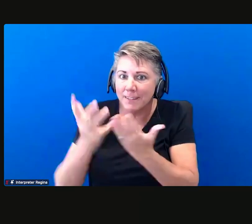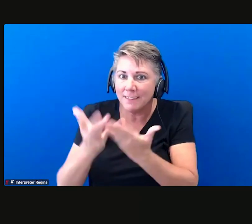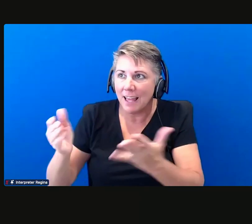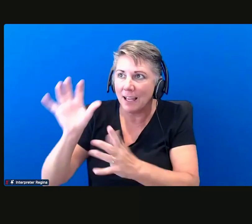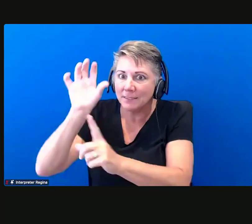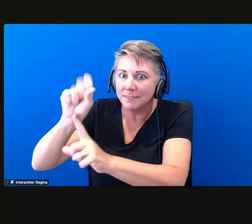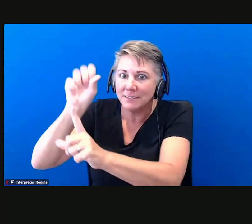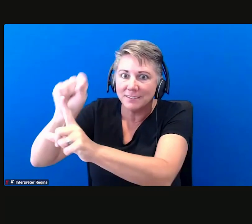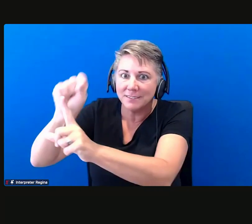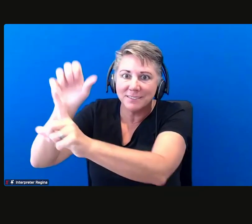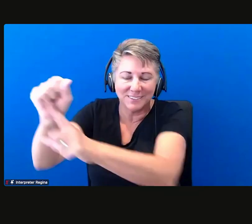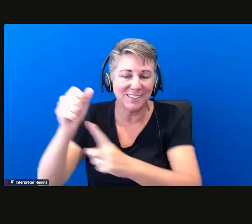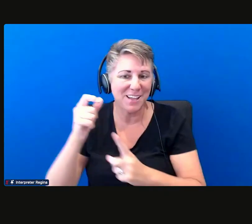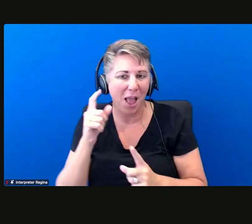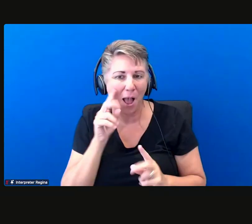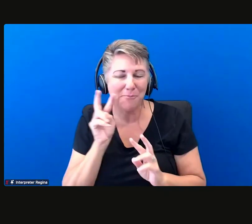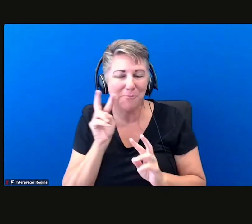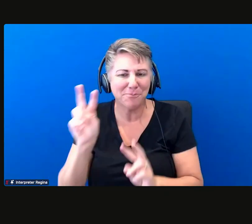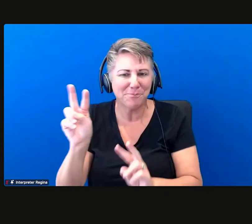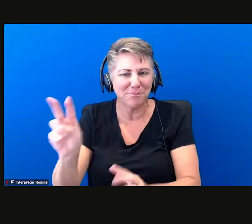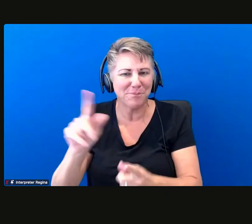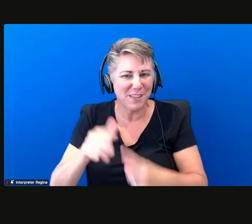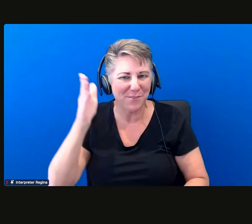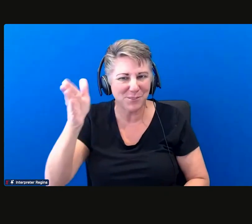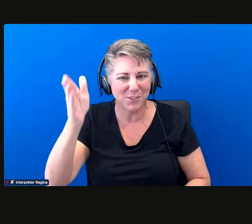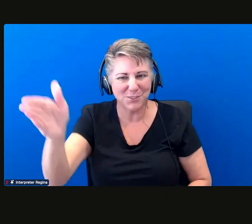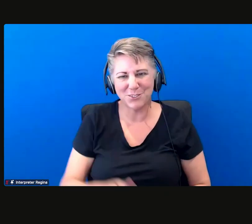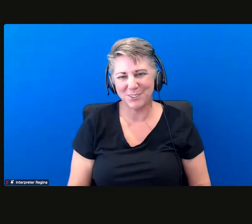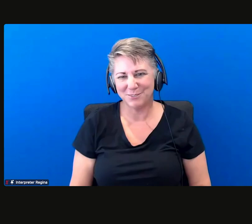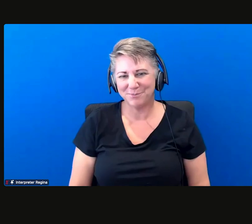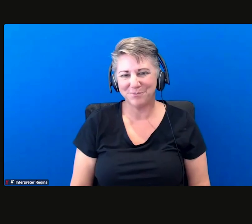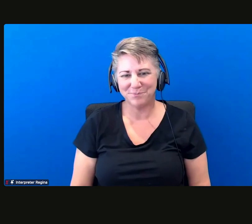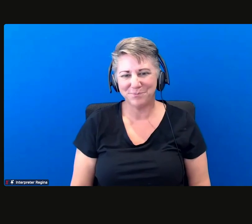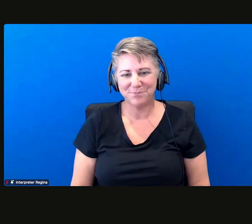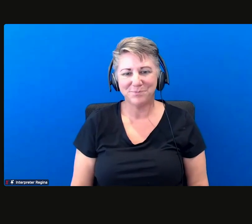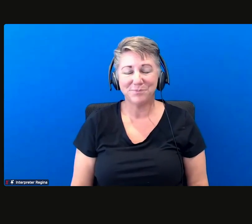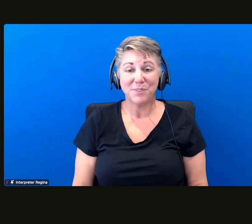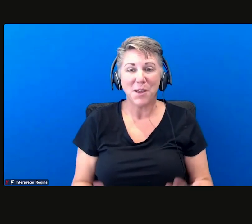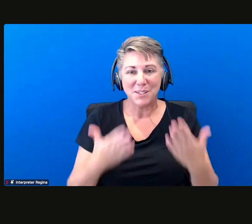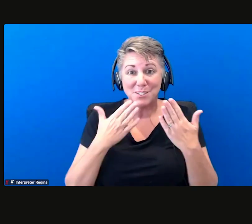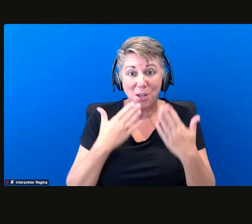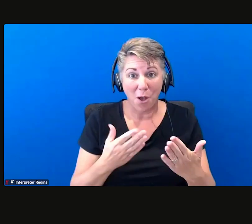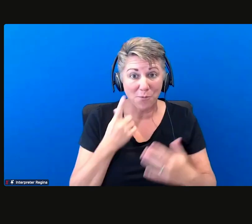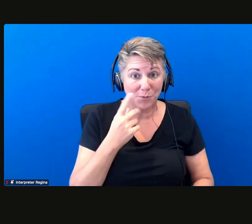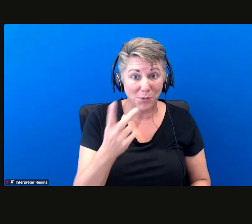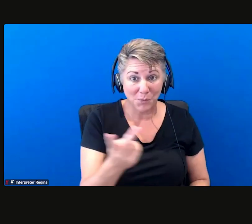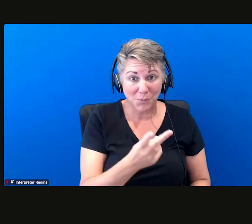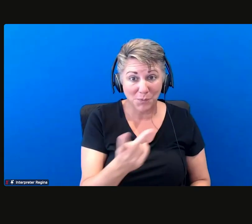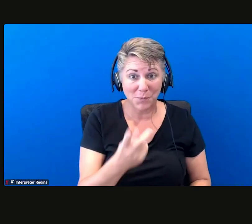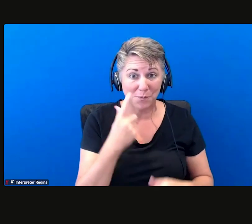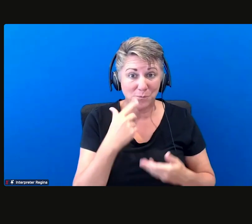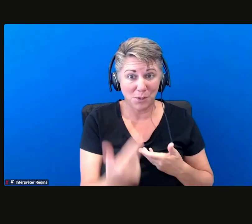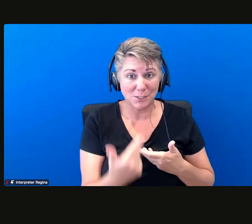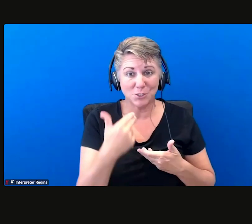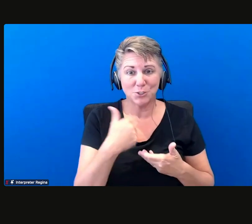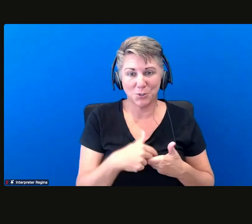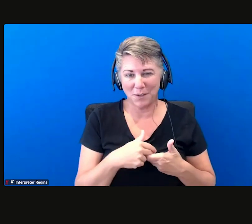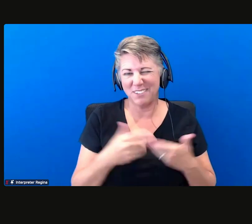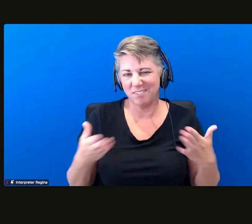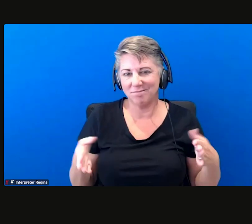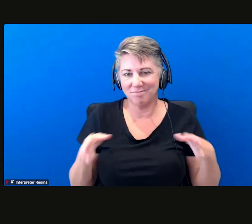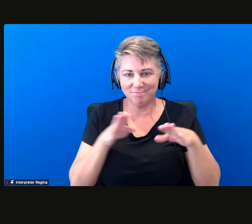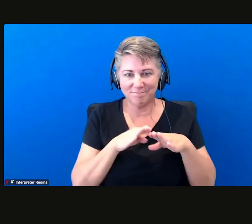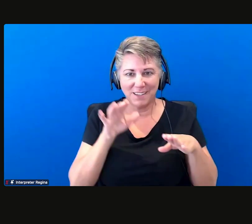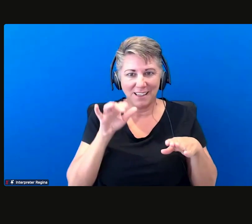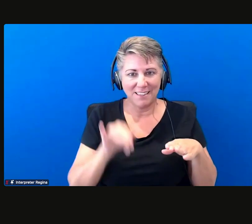future holds for us um so that is the end of our discussion mahalo nui again to the two of you for joining in and sharing your